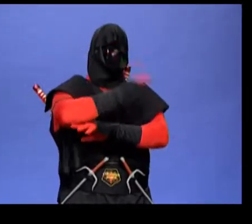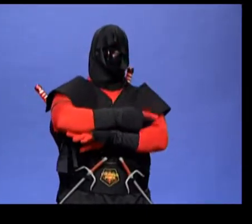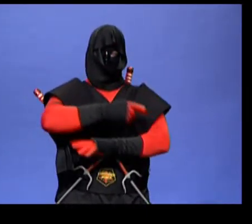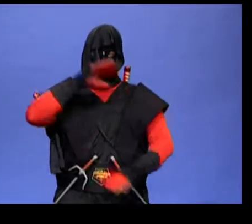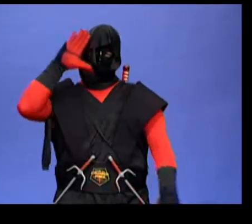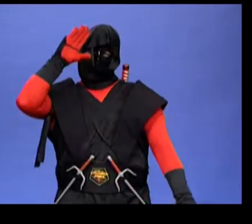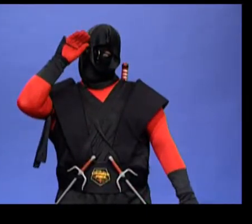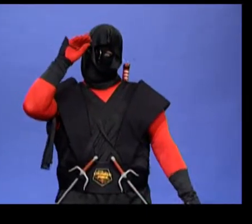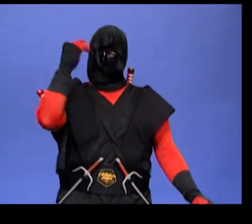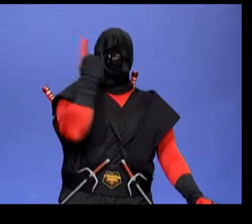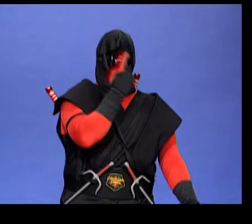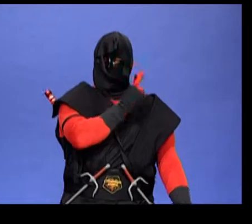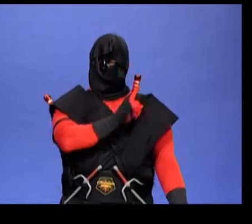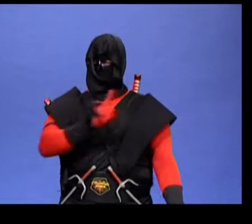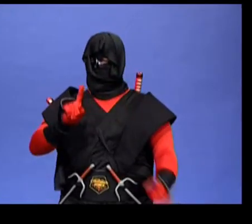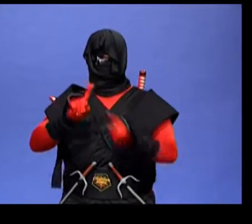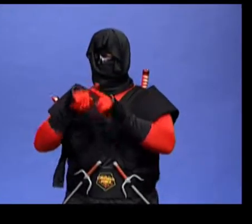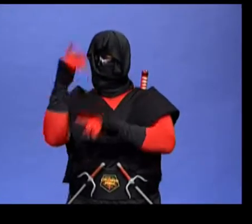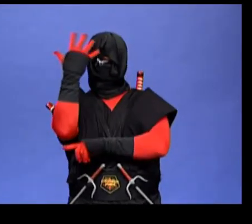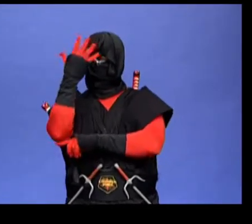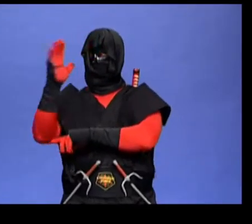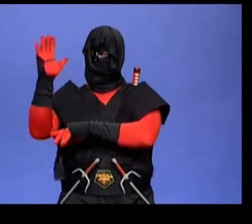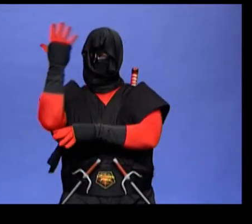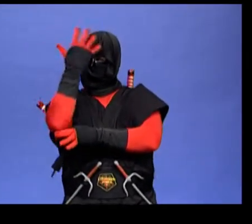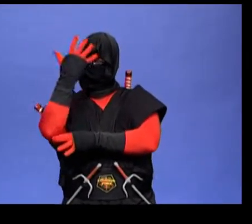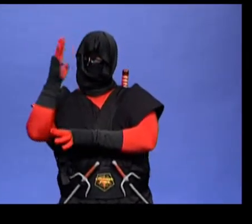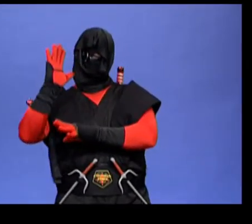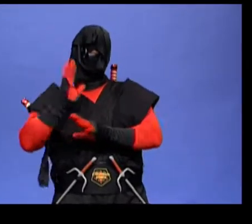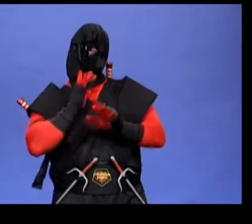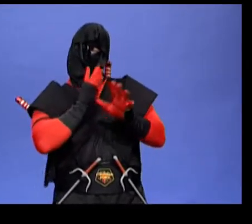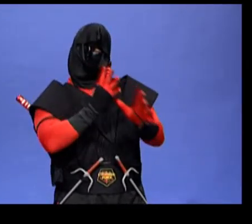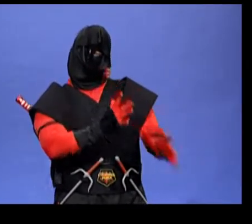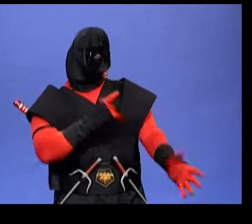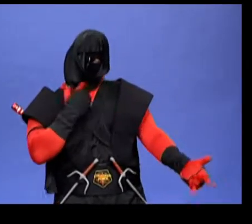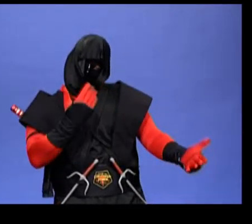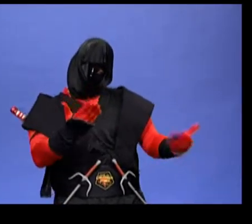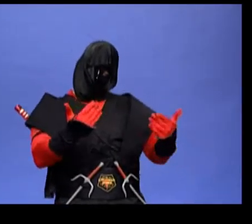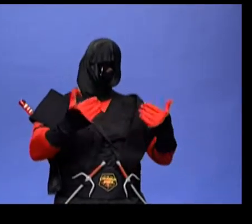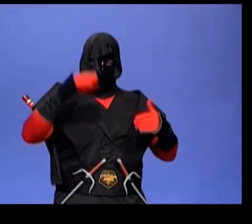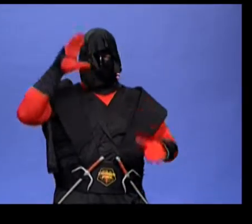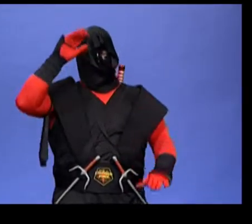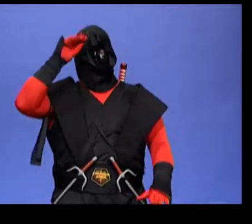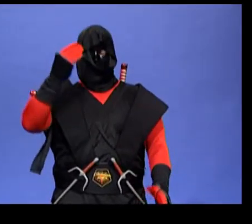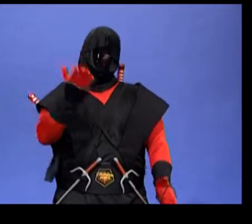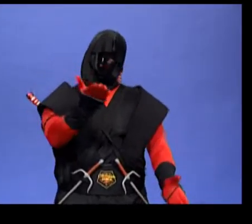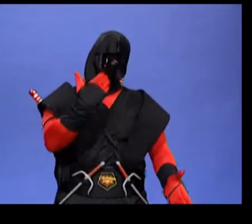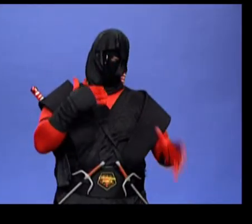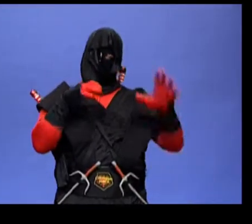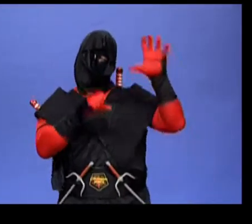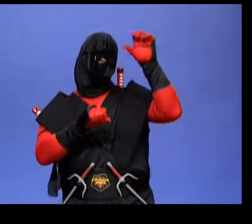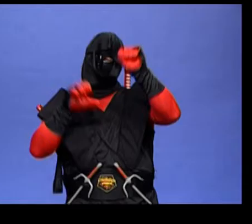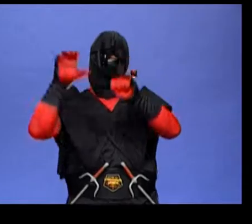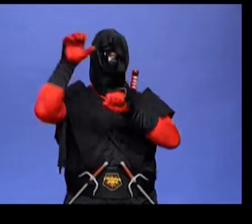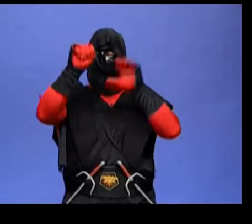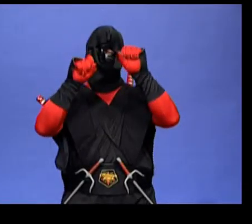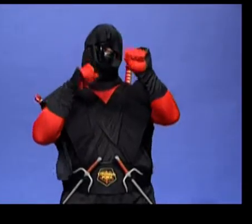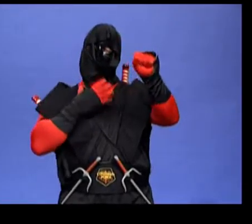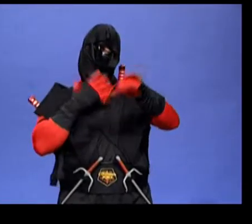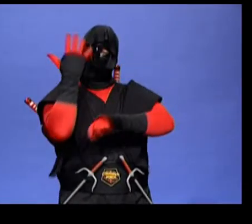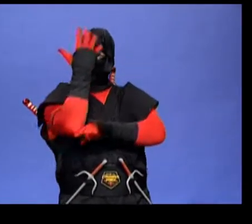Then one day the boy came to the tree. And the tree said, come boy, come and climb up my trunk, and